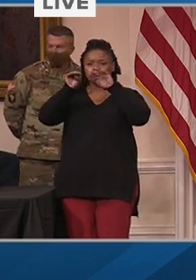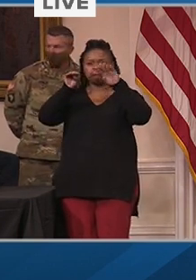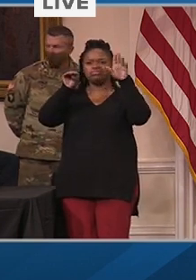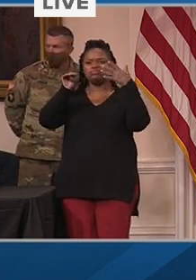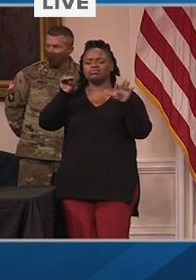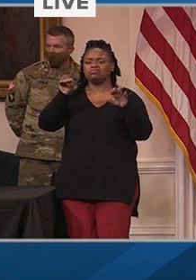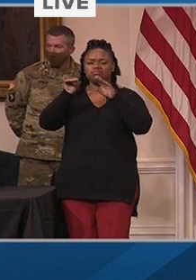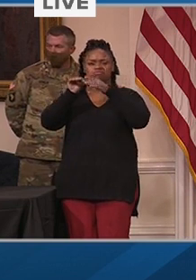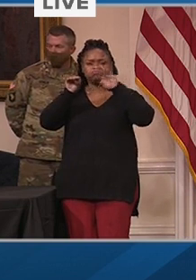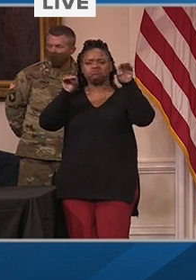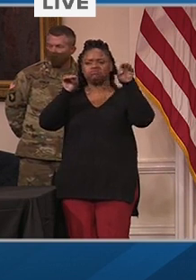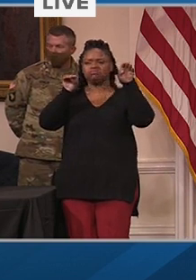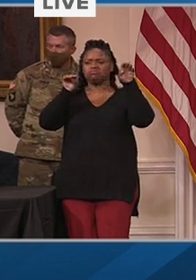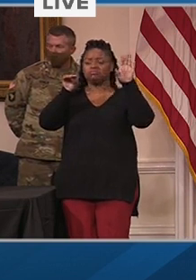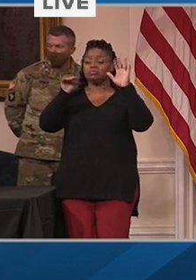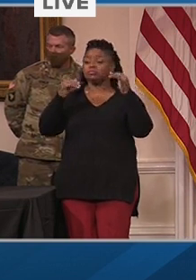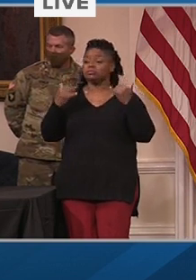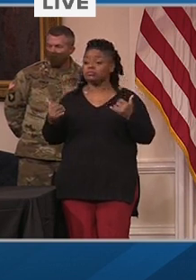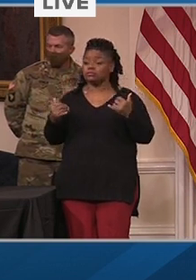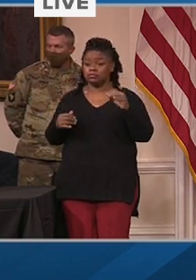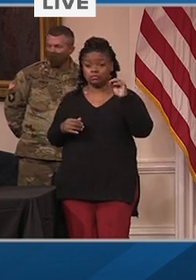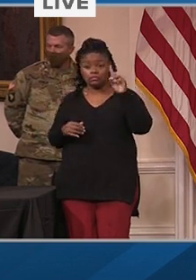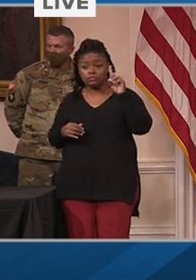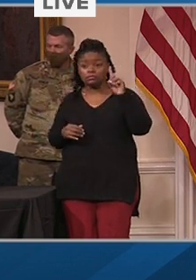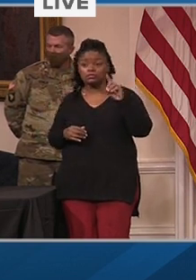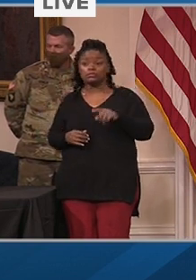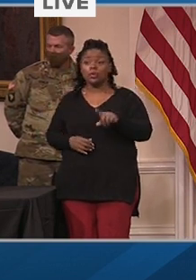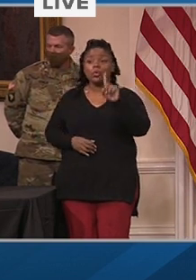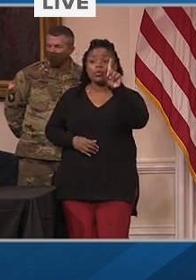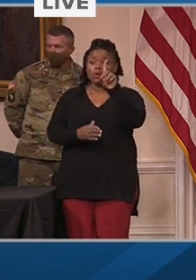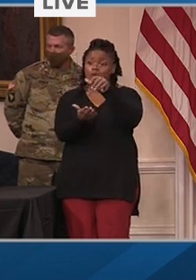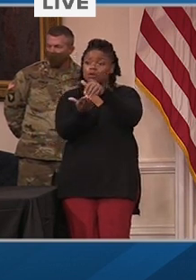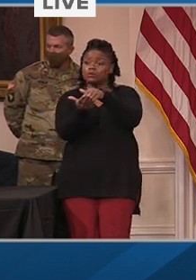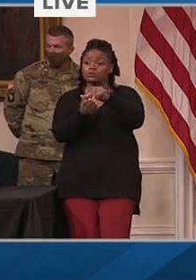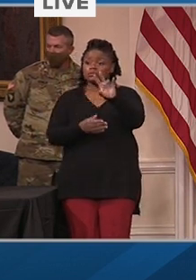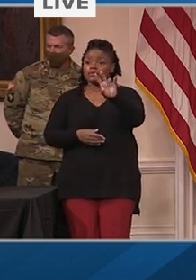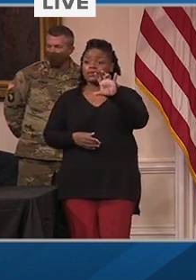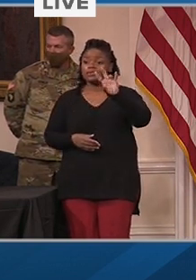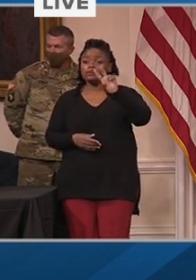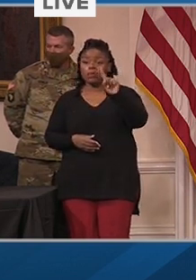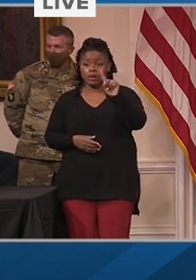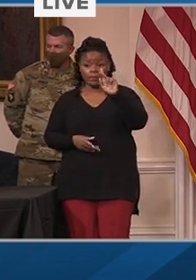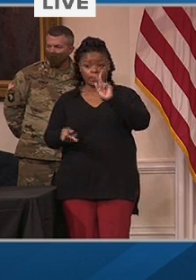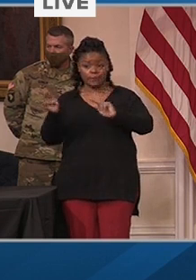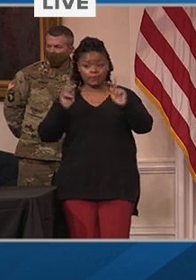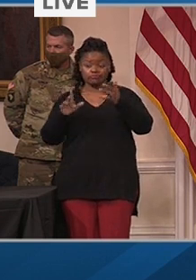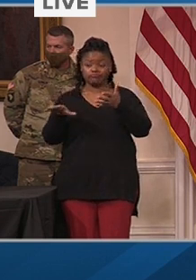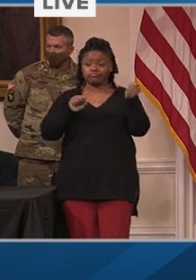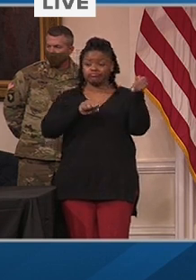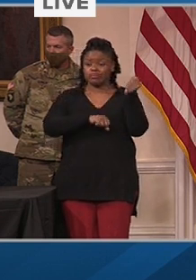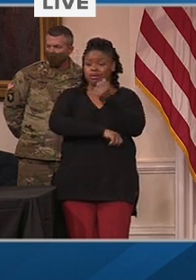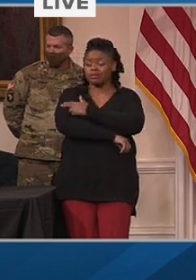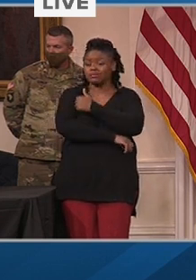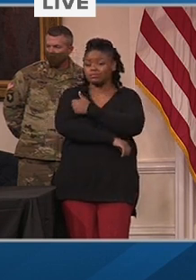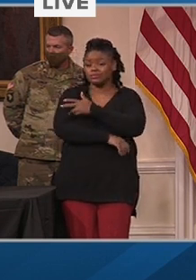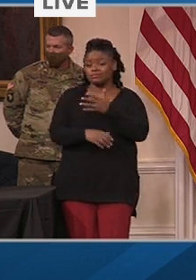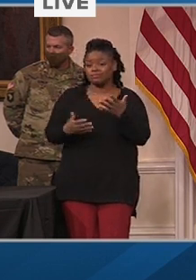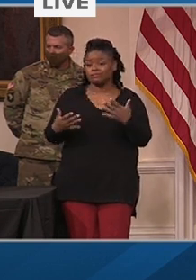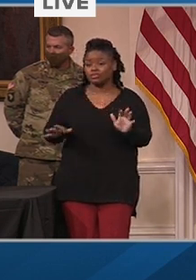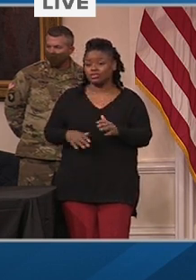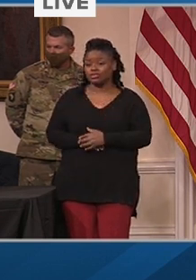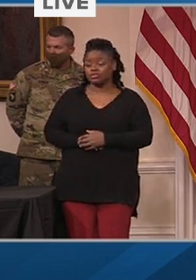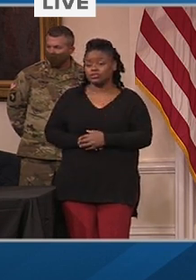thousand seven hundred and seventy one covid patients are hospitalized in the state. Fortunately, this is